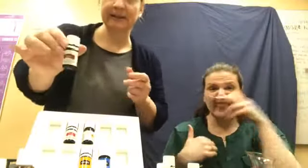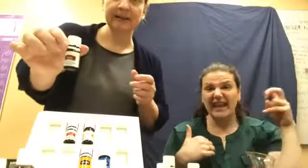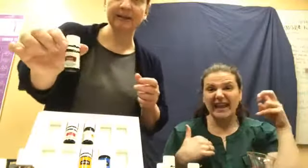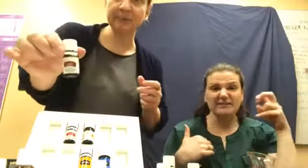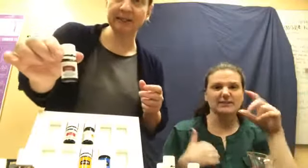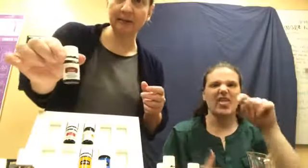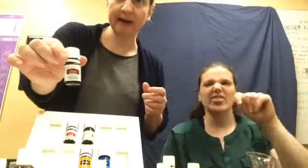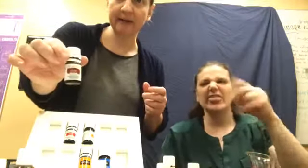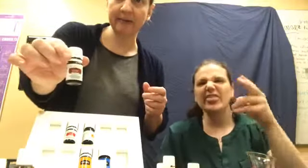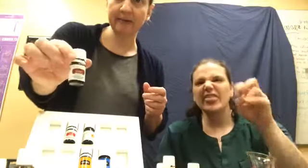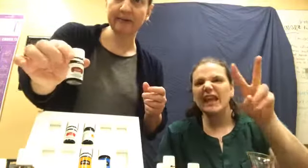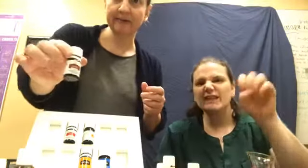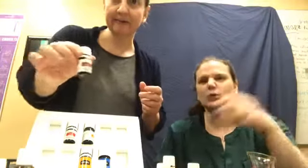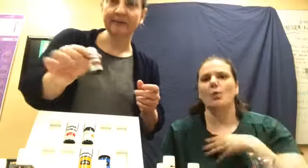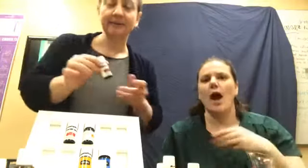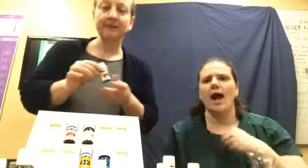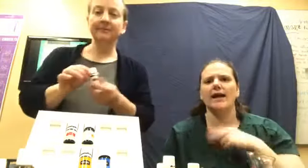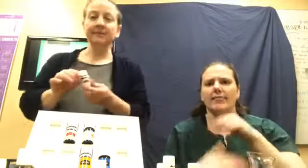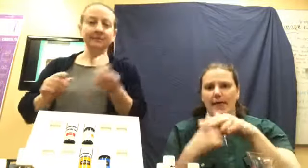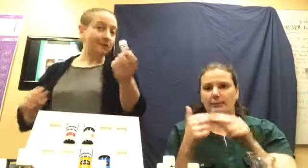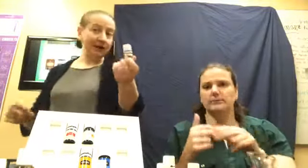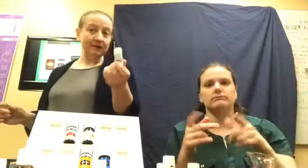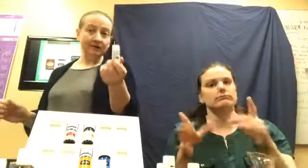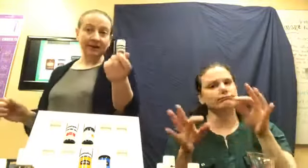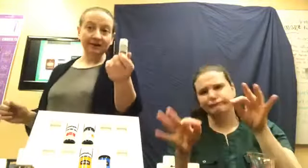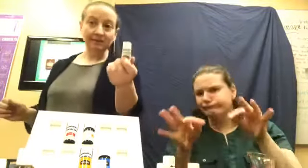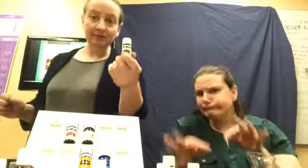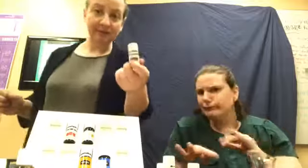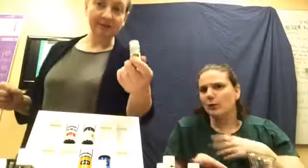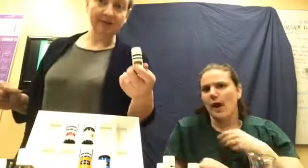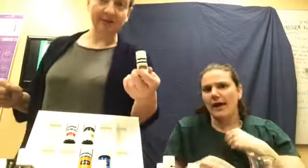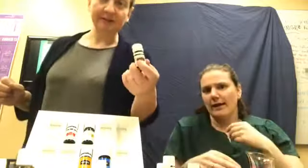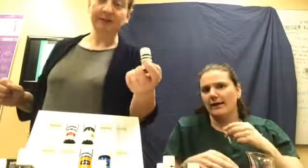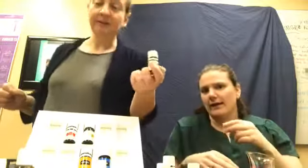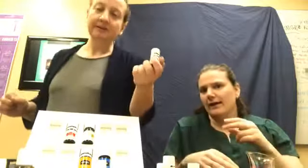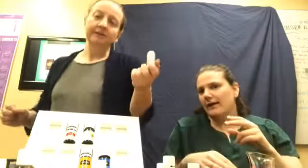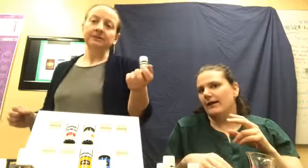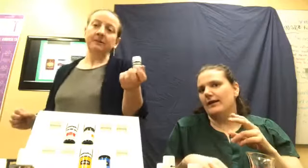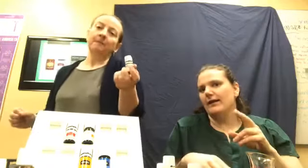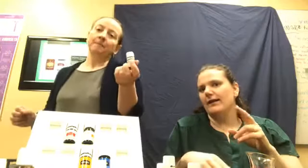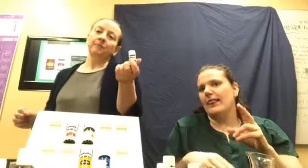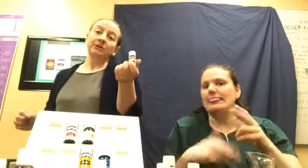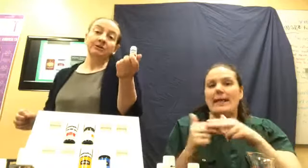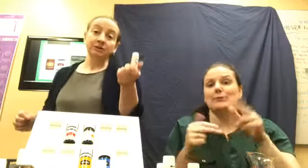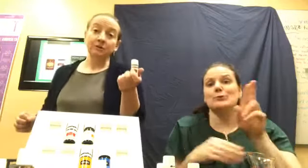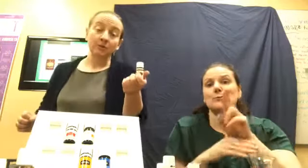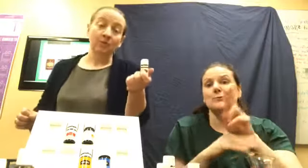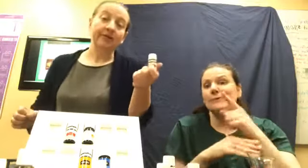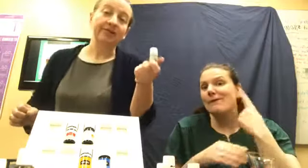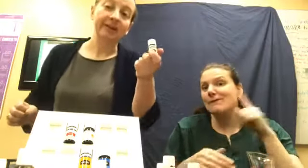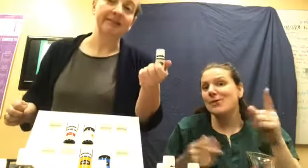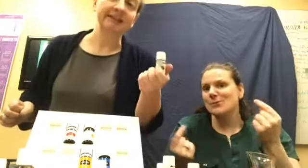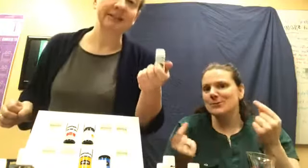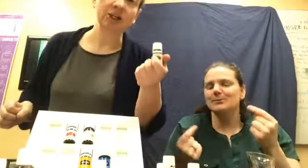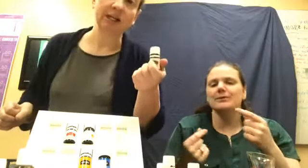This one's in the white label. So let me talk about white label uses first. So what you can do with thieves internally